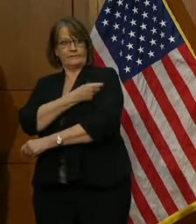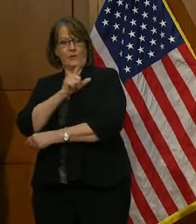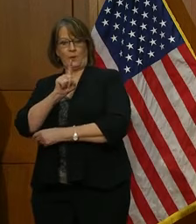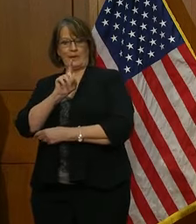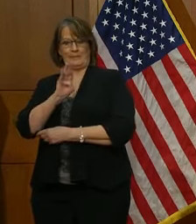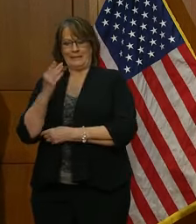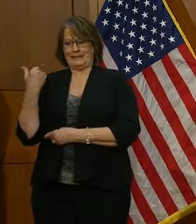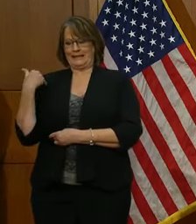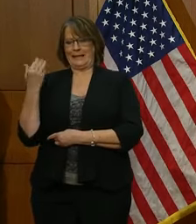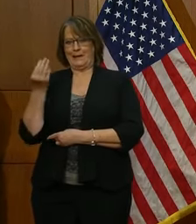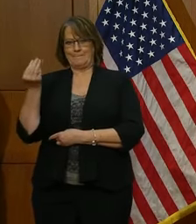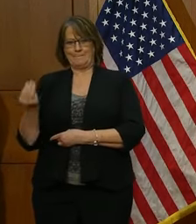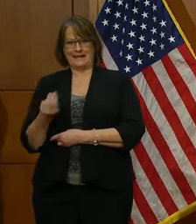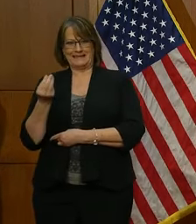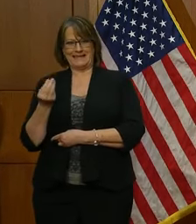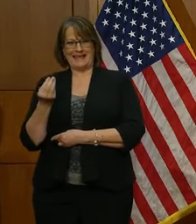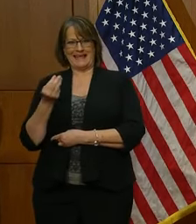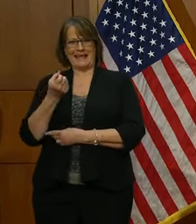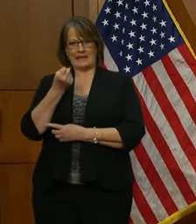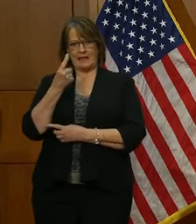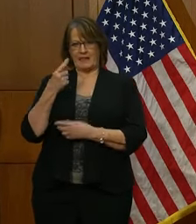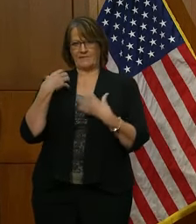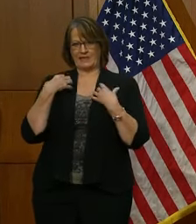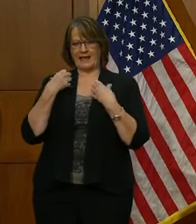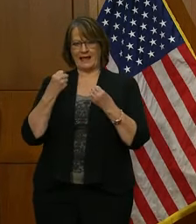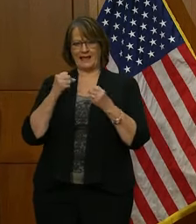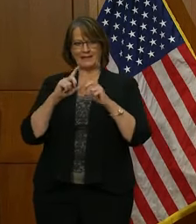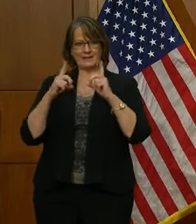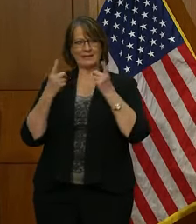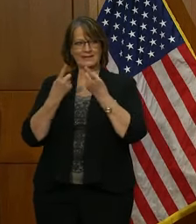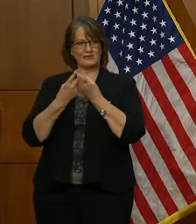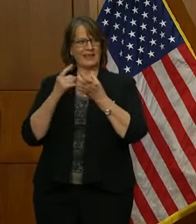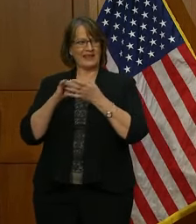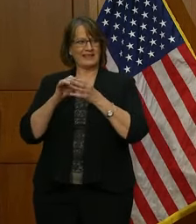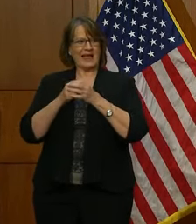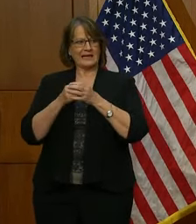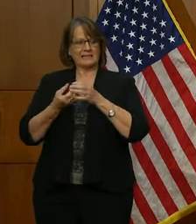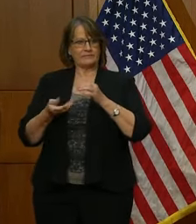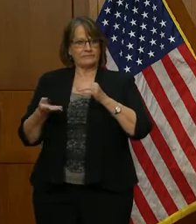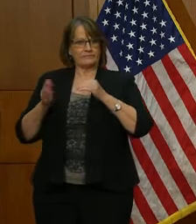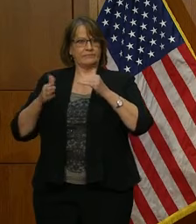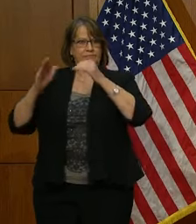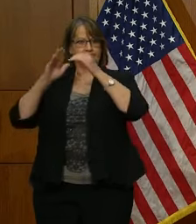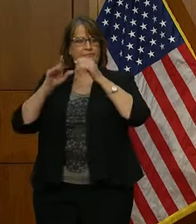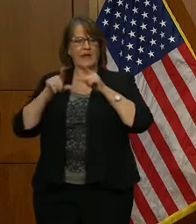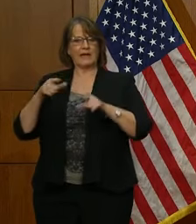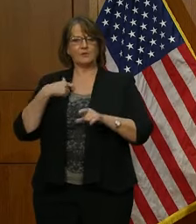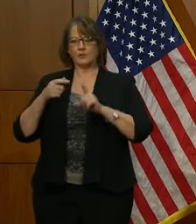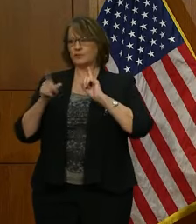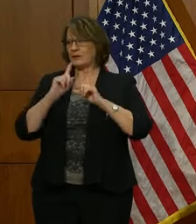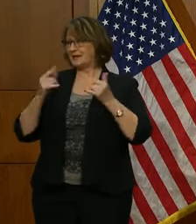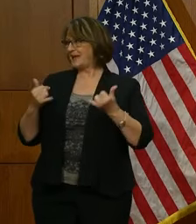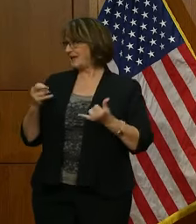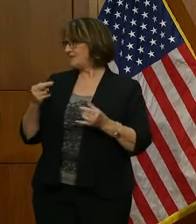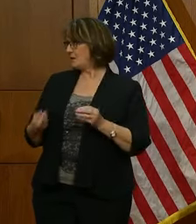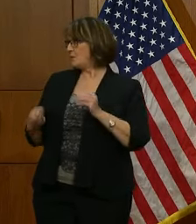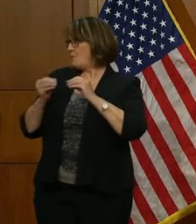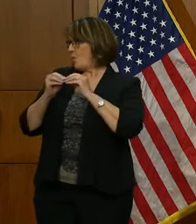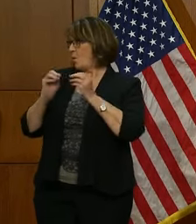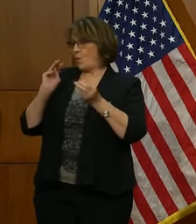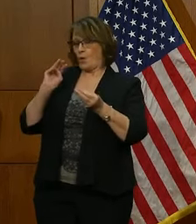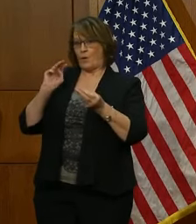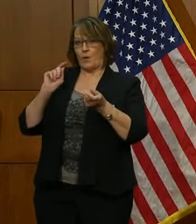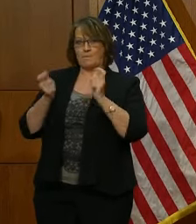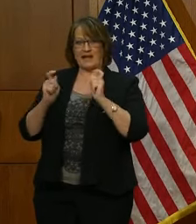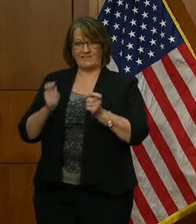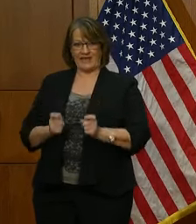in 11 of our health districts, and that is expanding as we speak, and we've even made further modifications now.